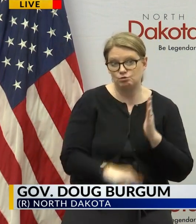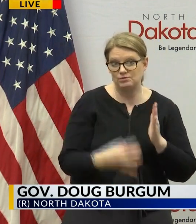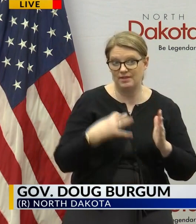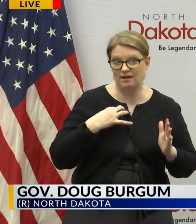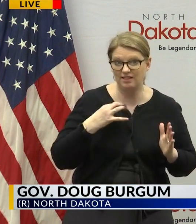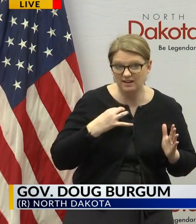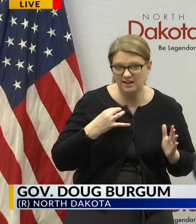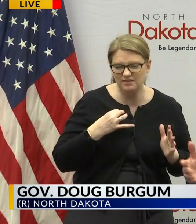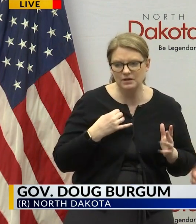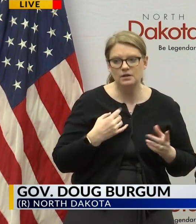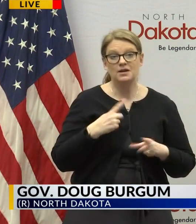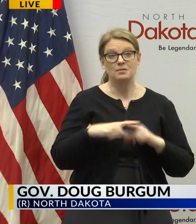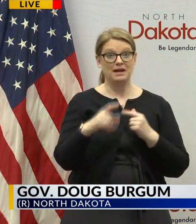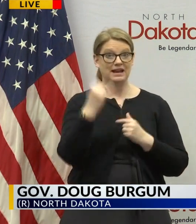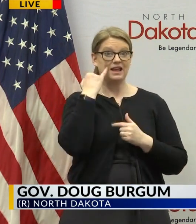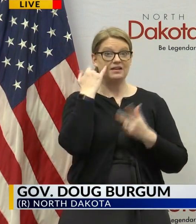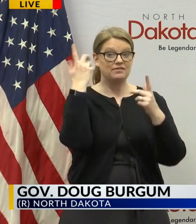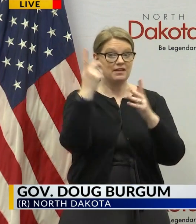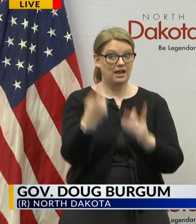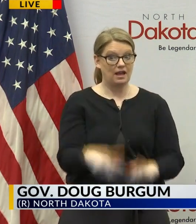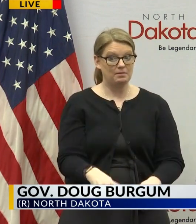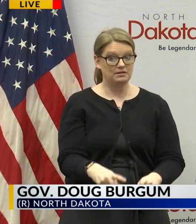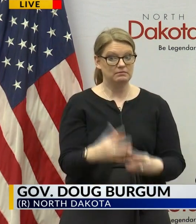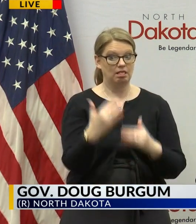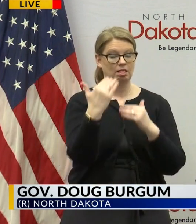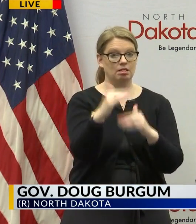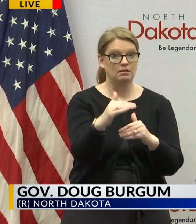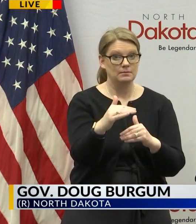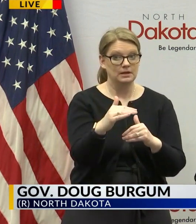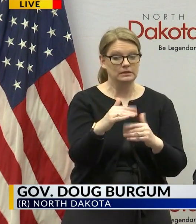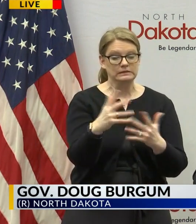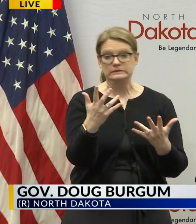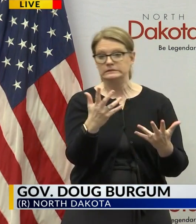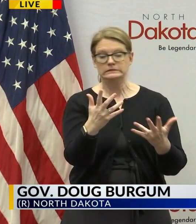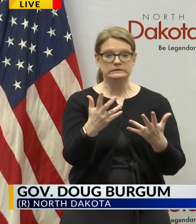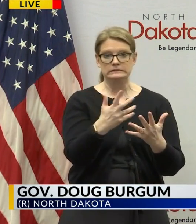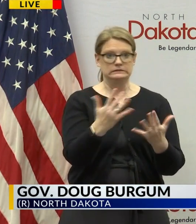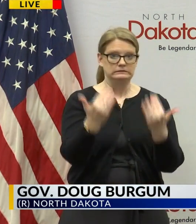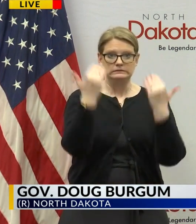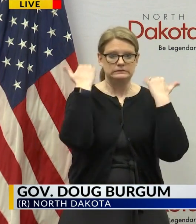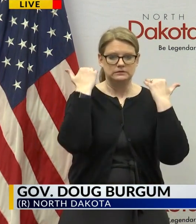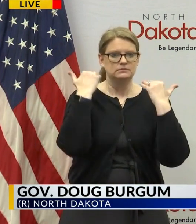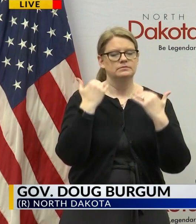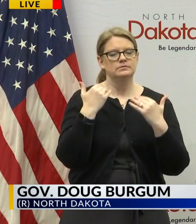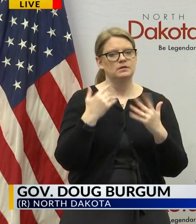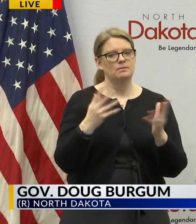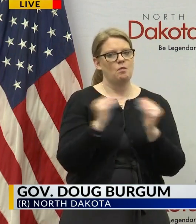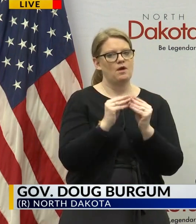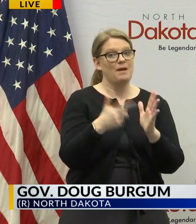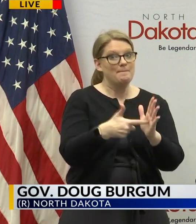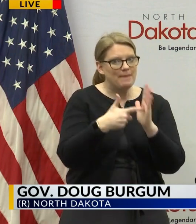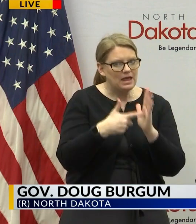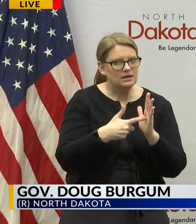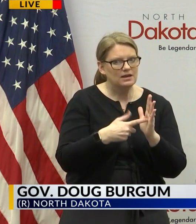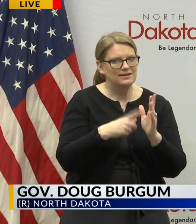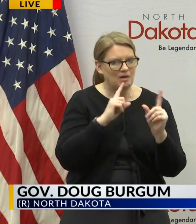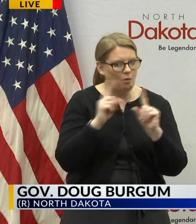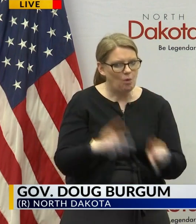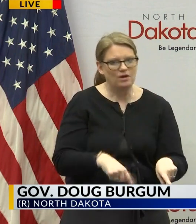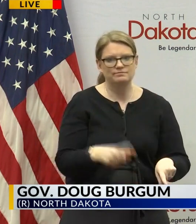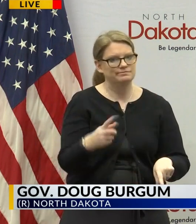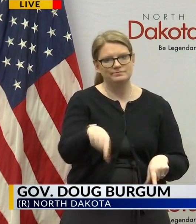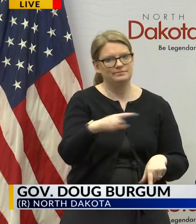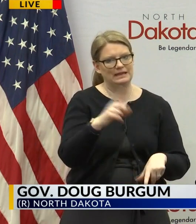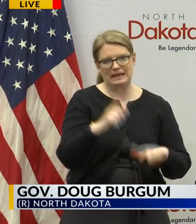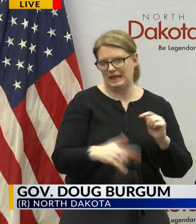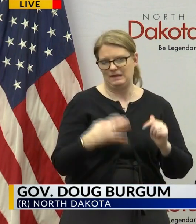become capacity constrained uh then that may go from a recommendation to more of a mandate but that would free up additional